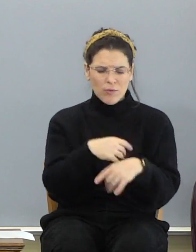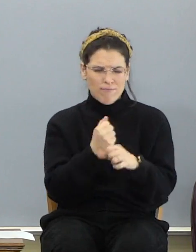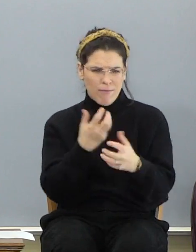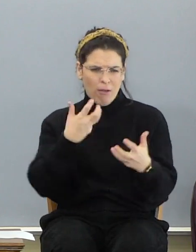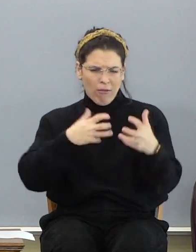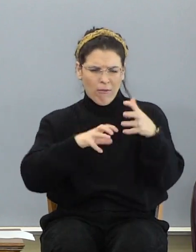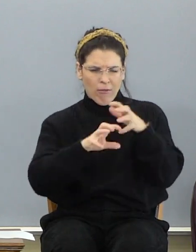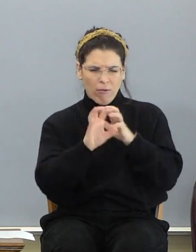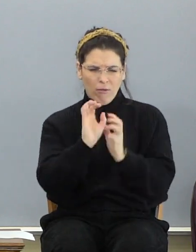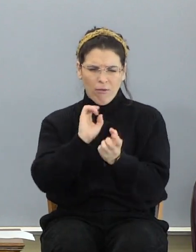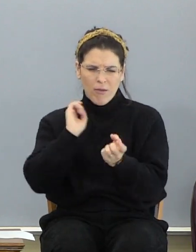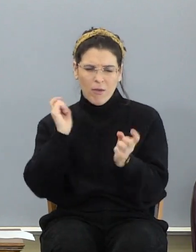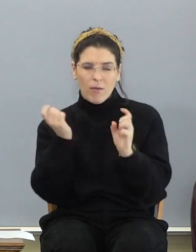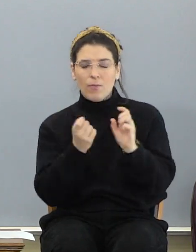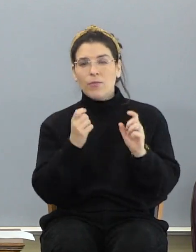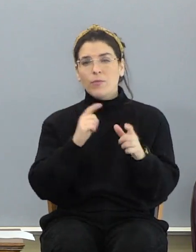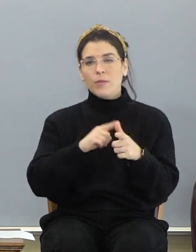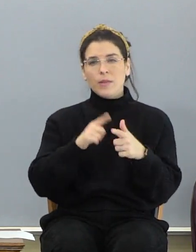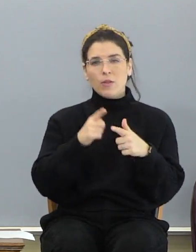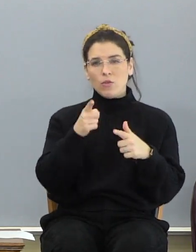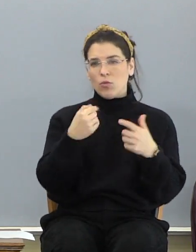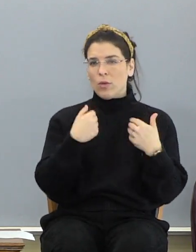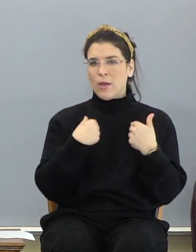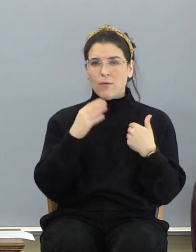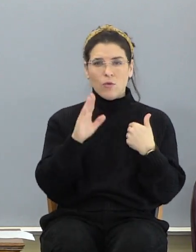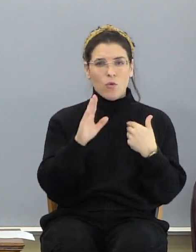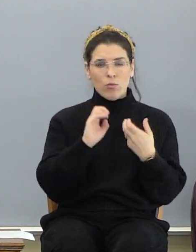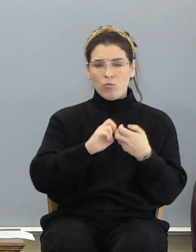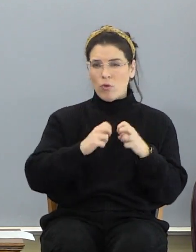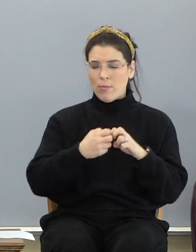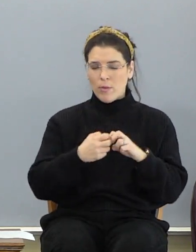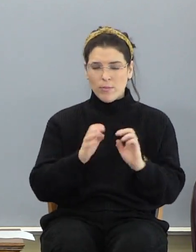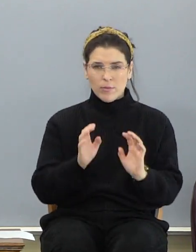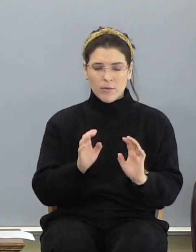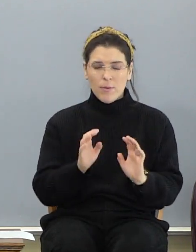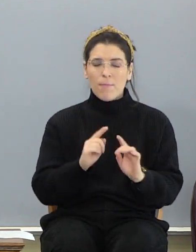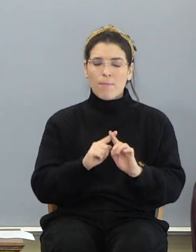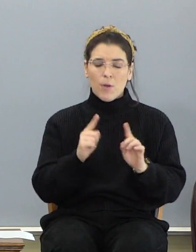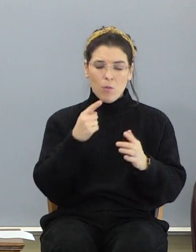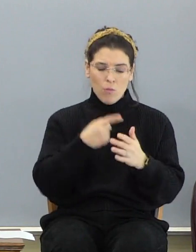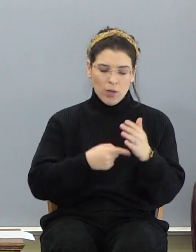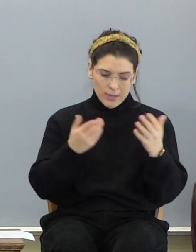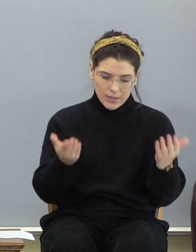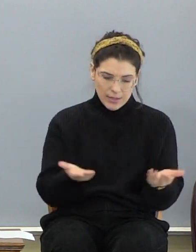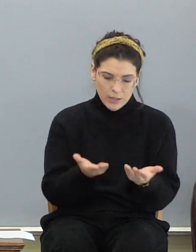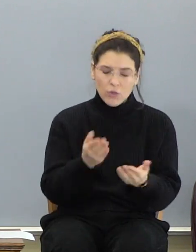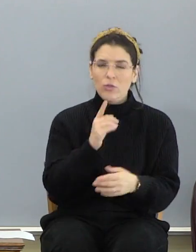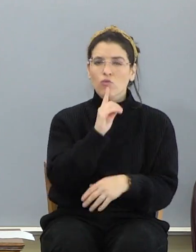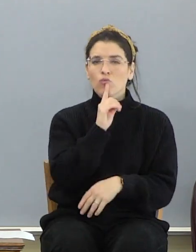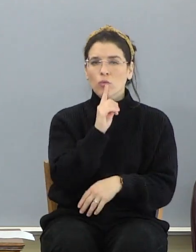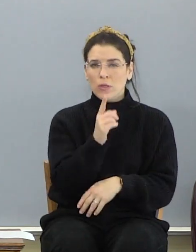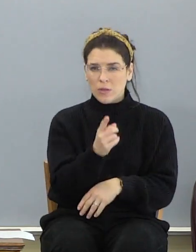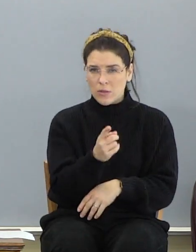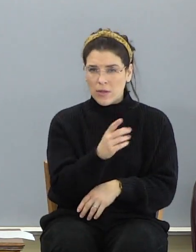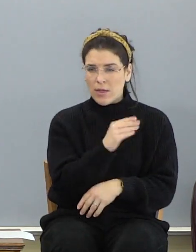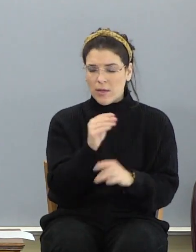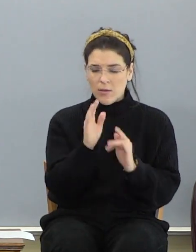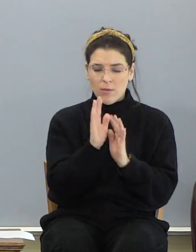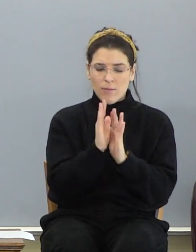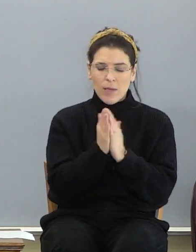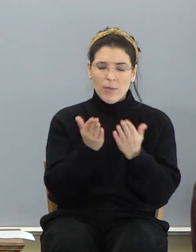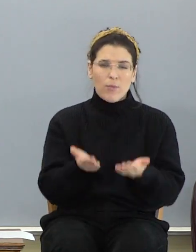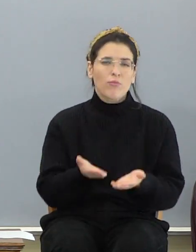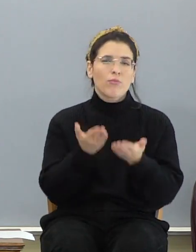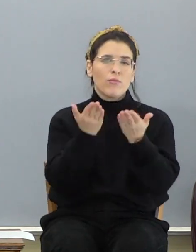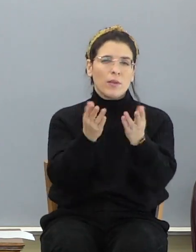it says, then, you know, you have your own problems. But what's here is real, and the Bible presents